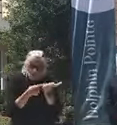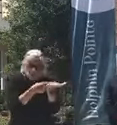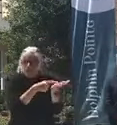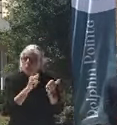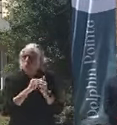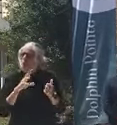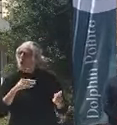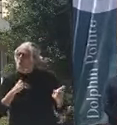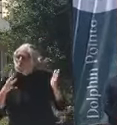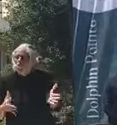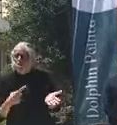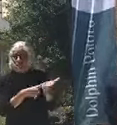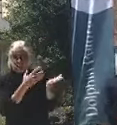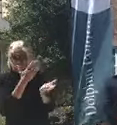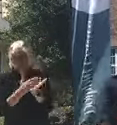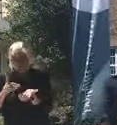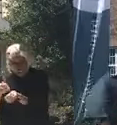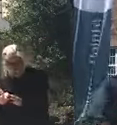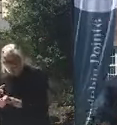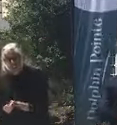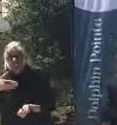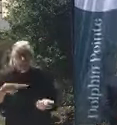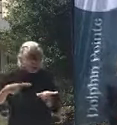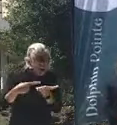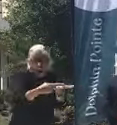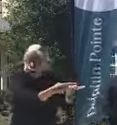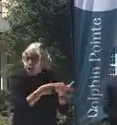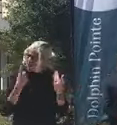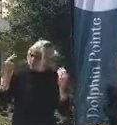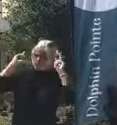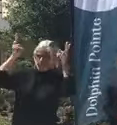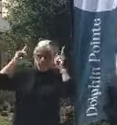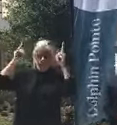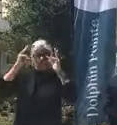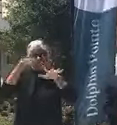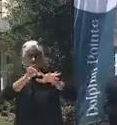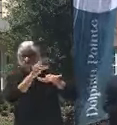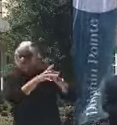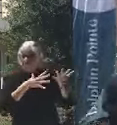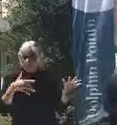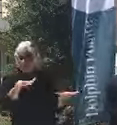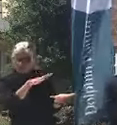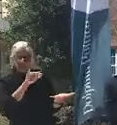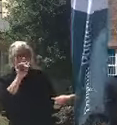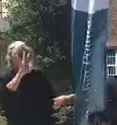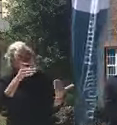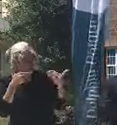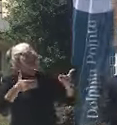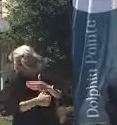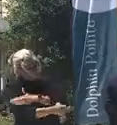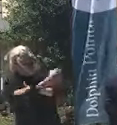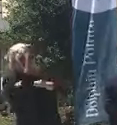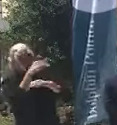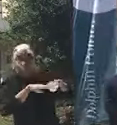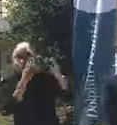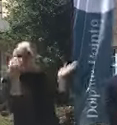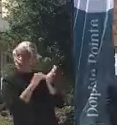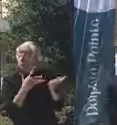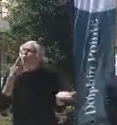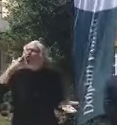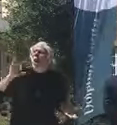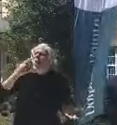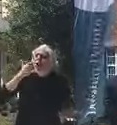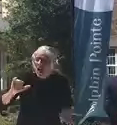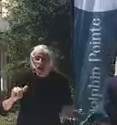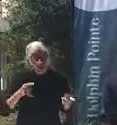and then some physicians. And they were all talking about, here's what we would do. And I think the ideas are great. So those ideas have been taken. They've